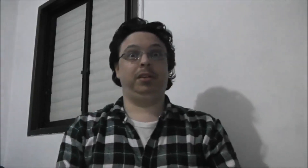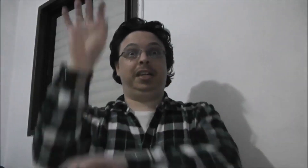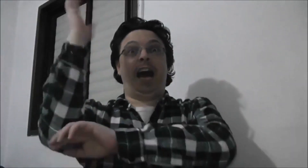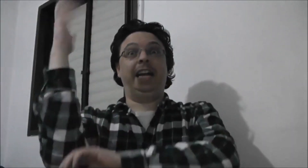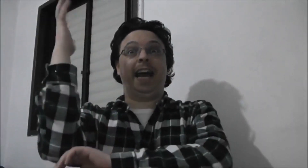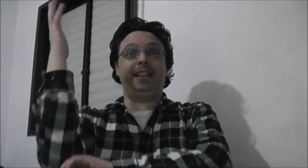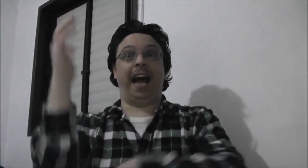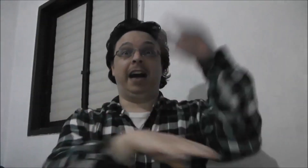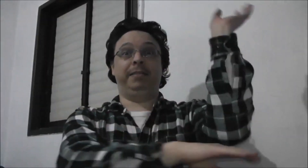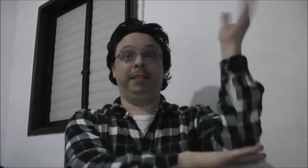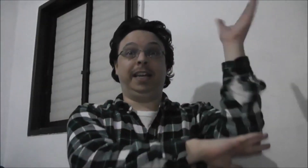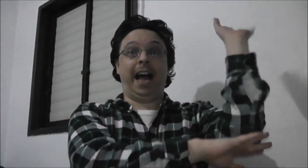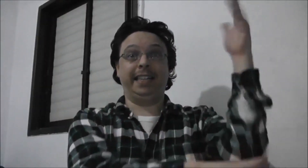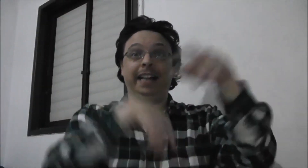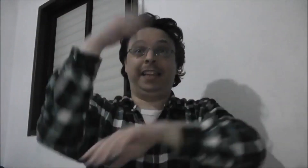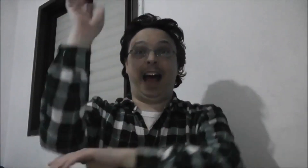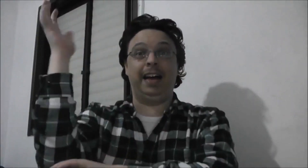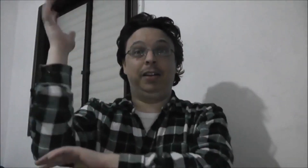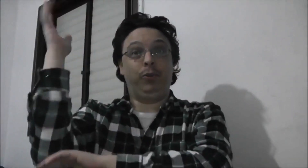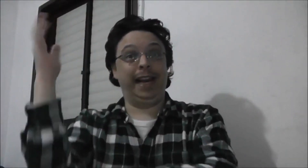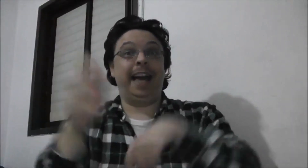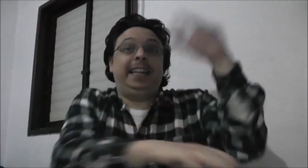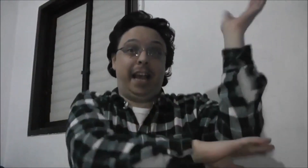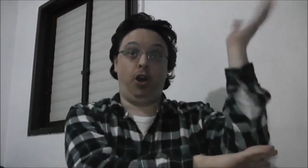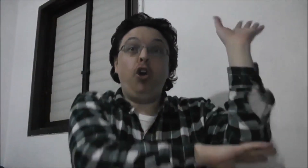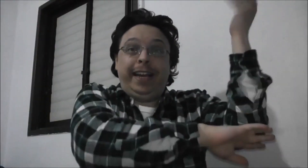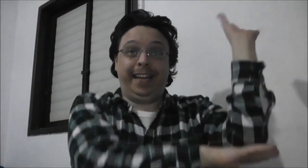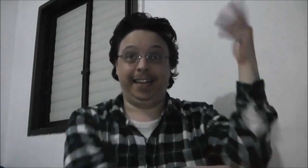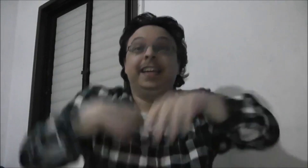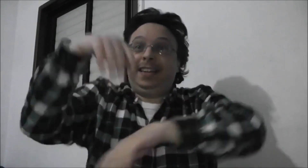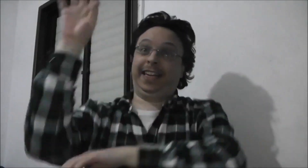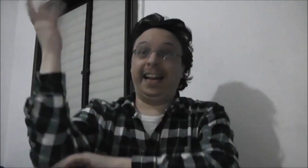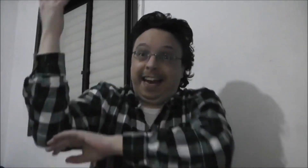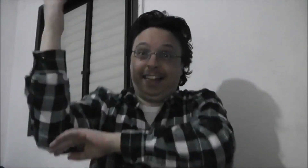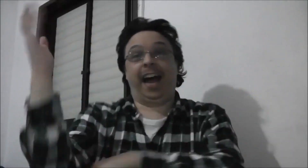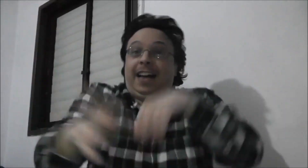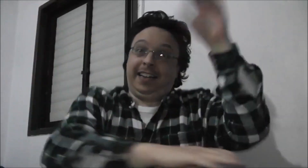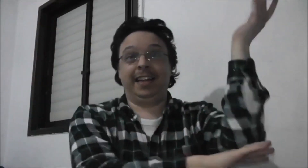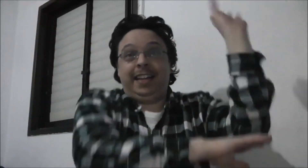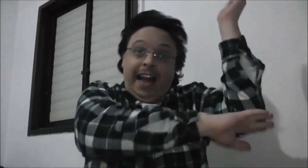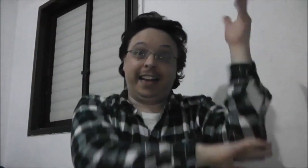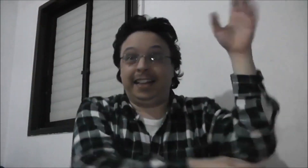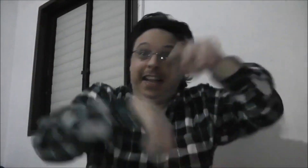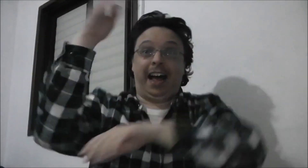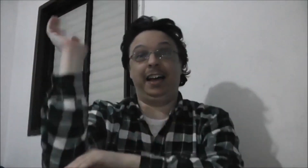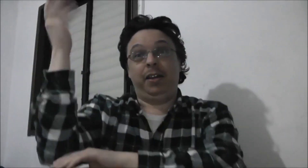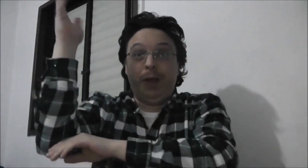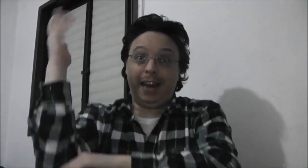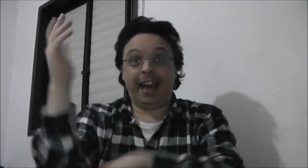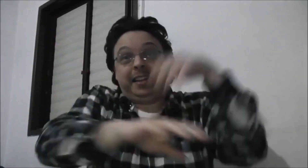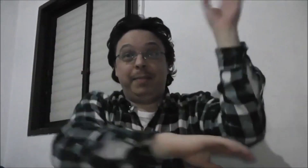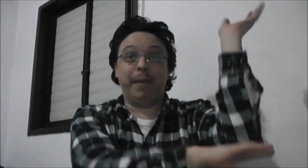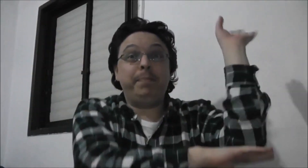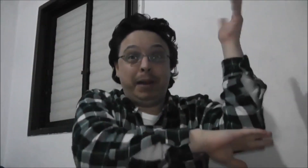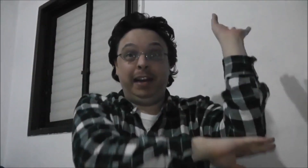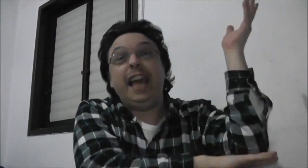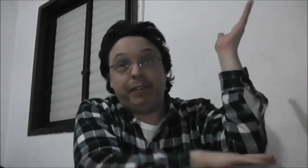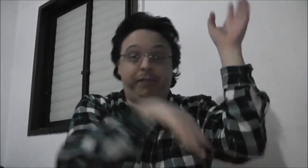Canada, Canada. We like the okie. Canada, Canada. We like the maple leaf.